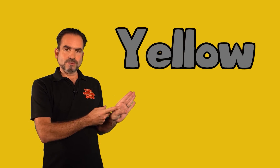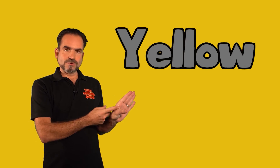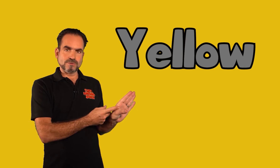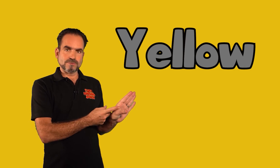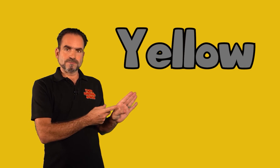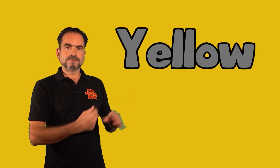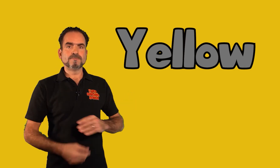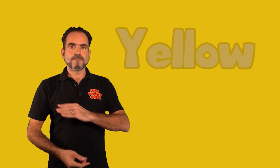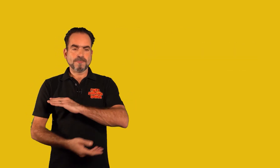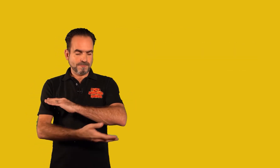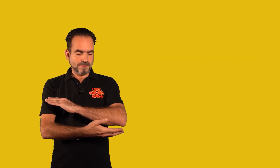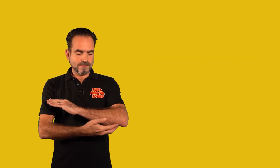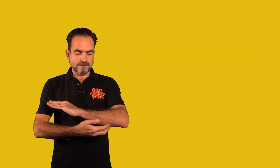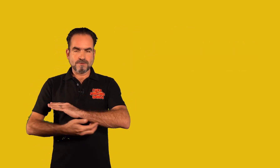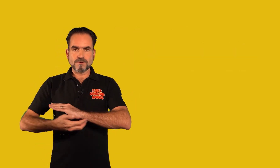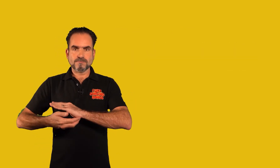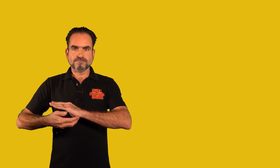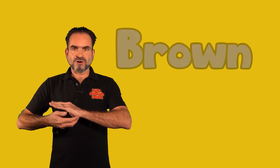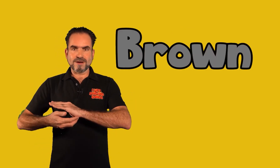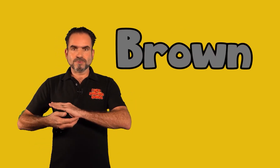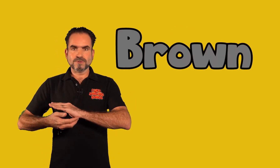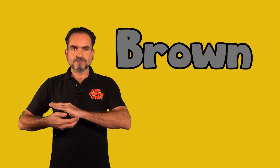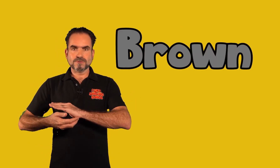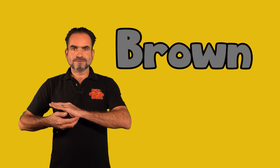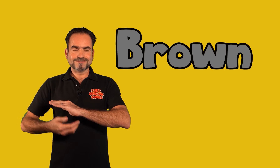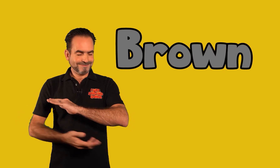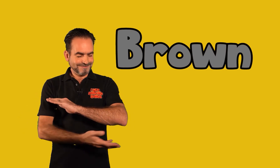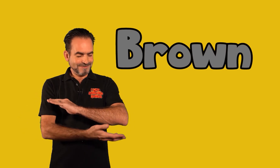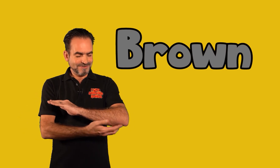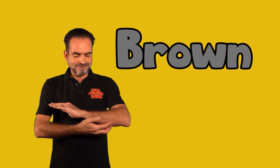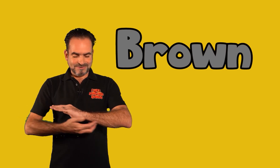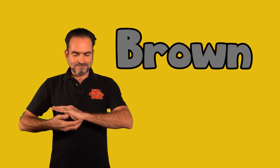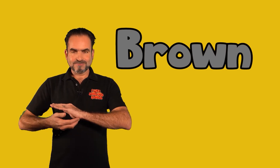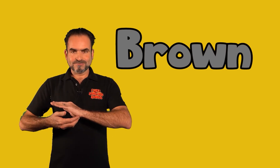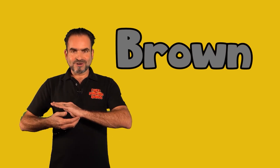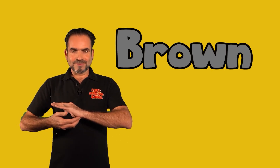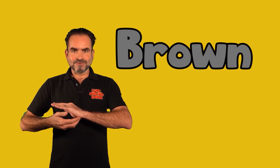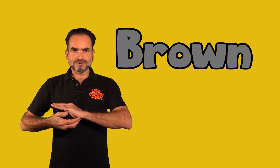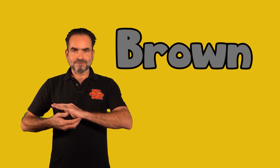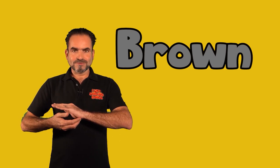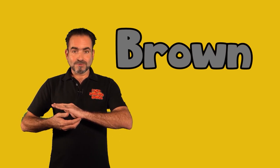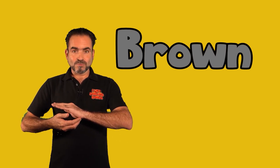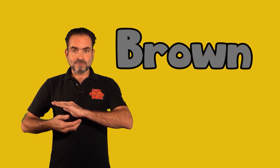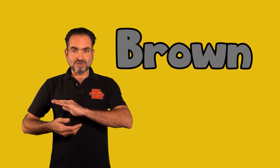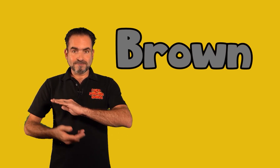brown brown one more time